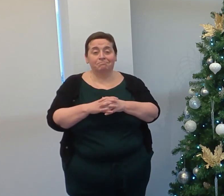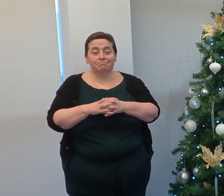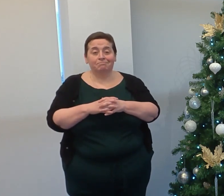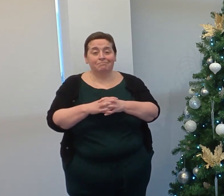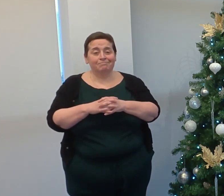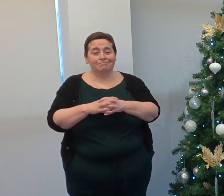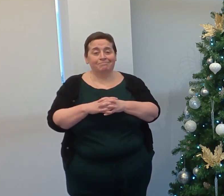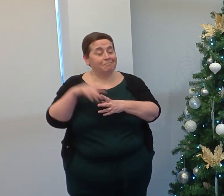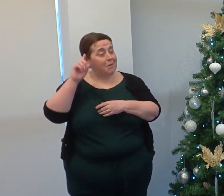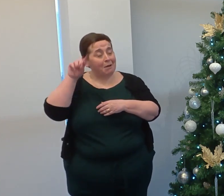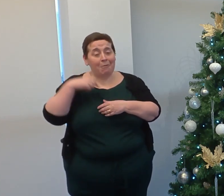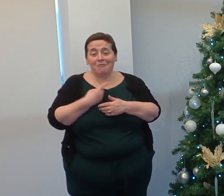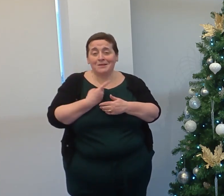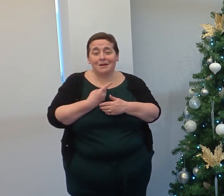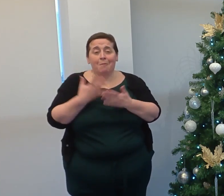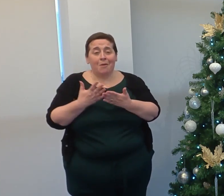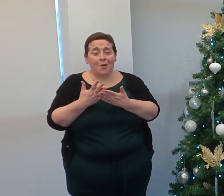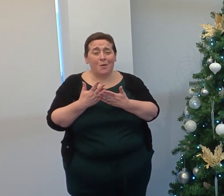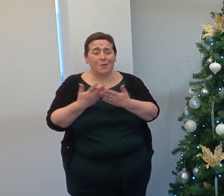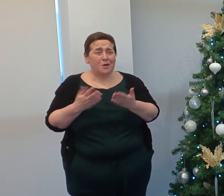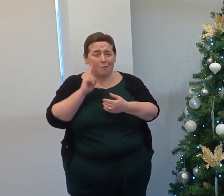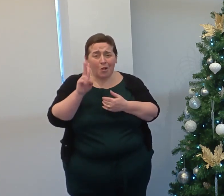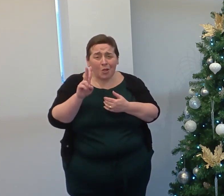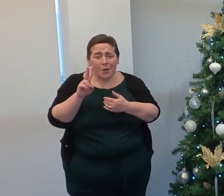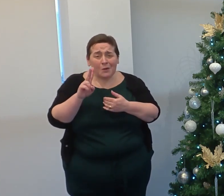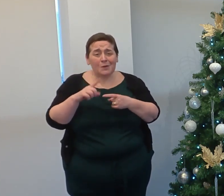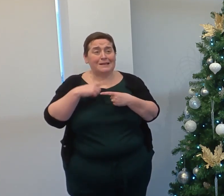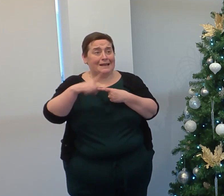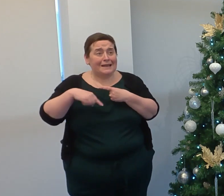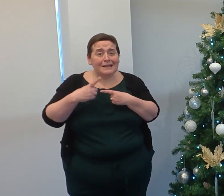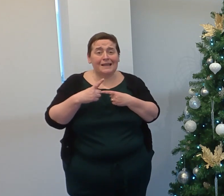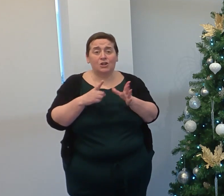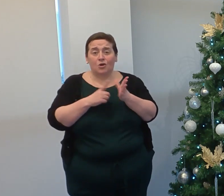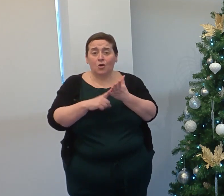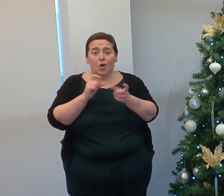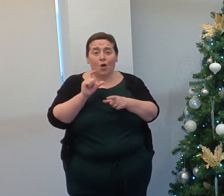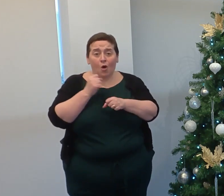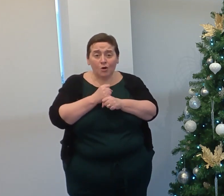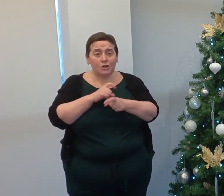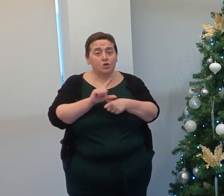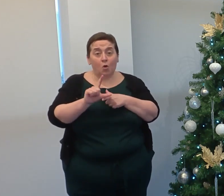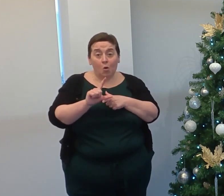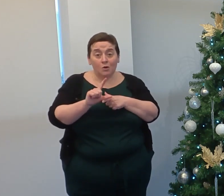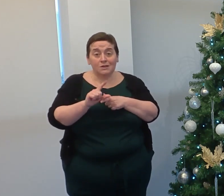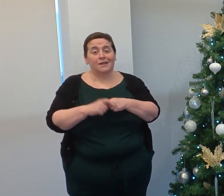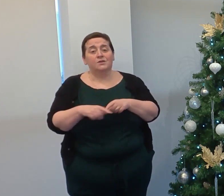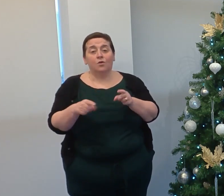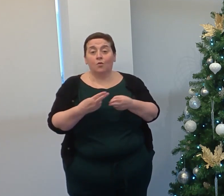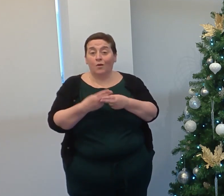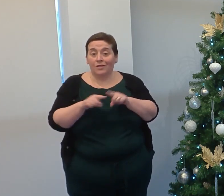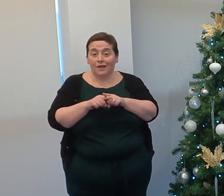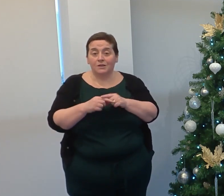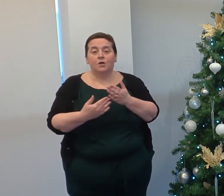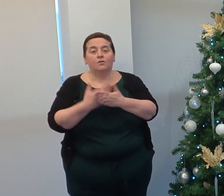I can barely believe myself, but we're actually looking at the stage of looking at next August courses. Along with this comes a new curriculum plan